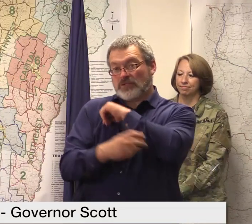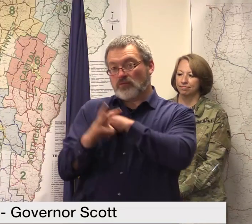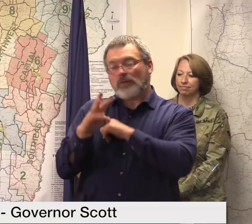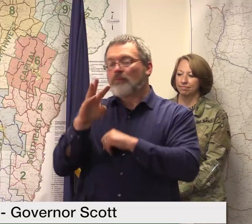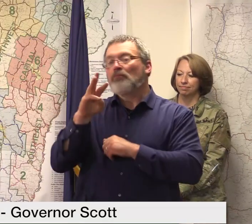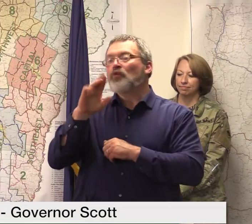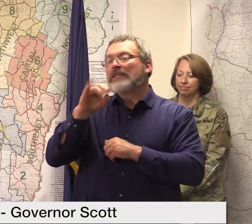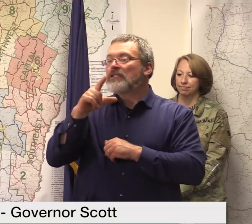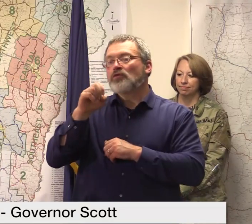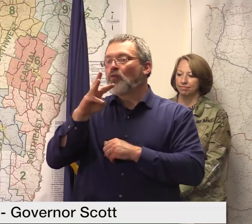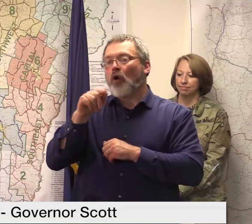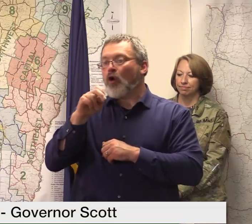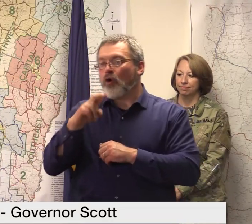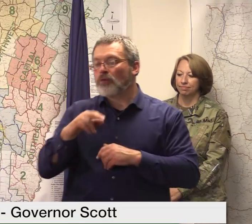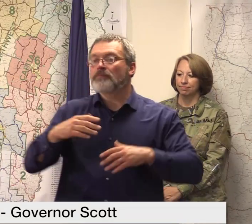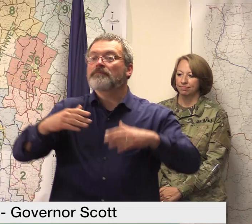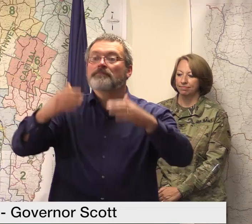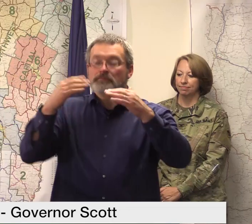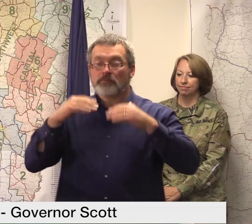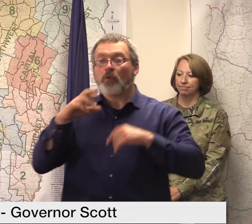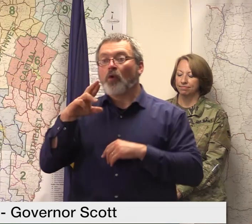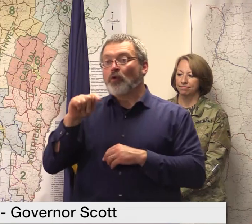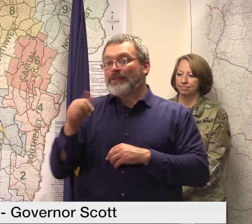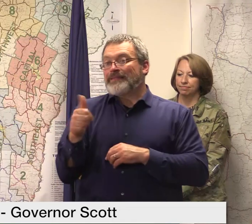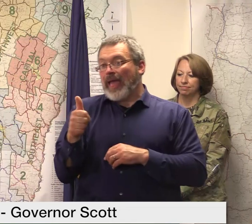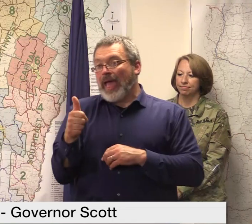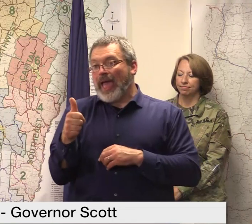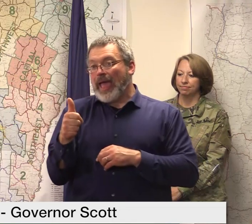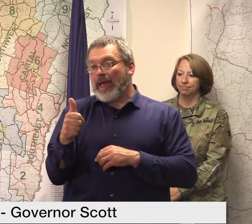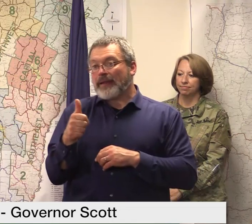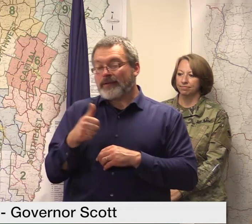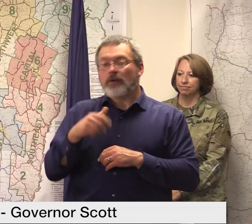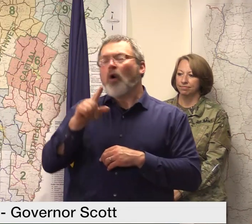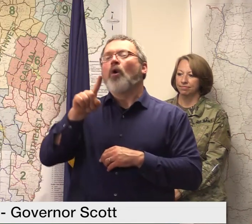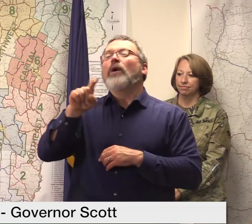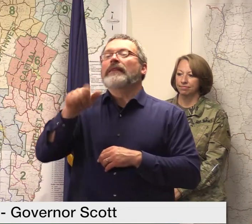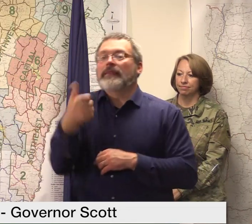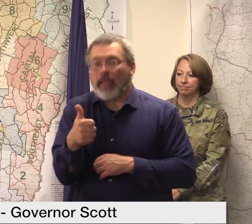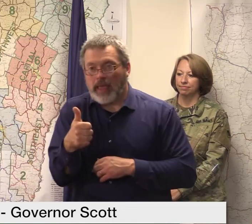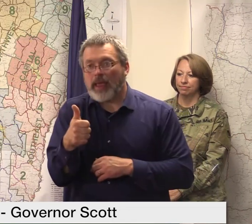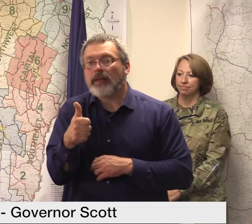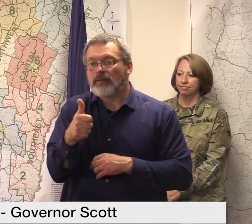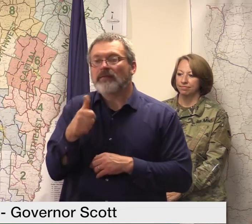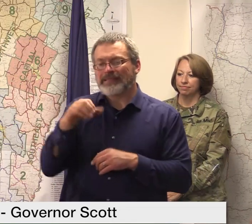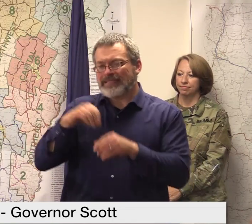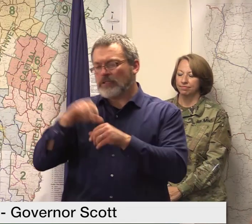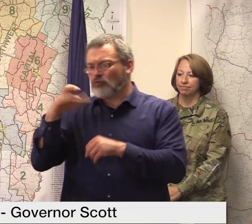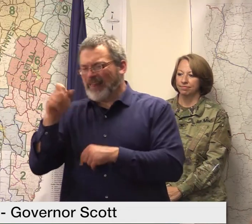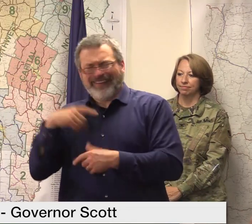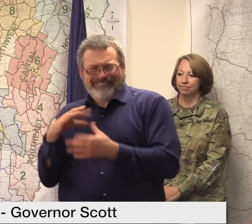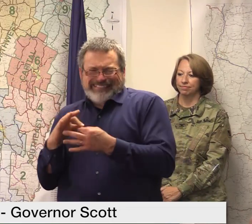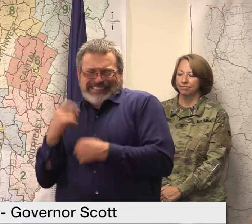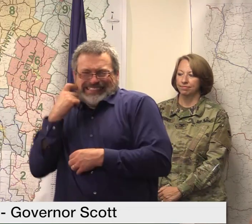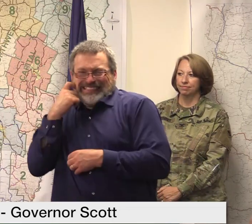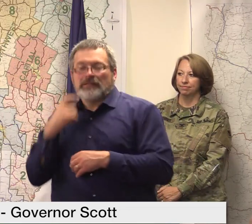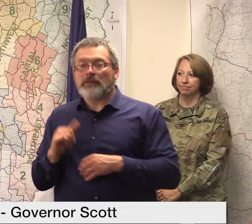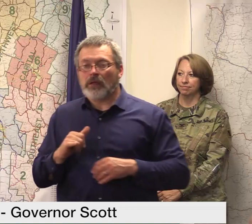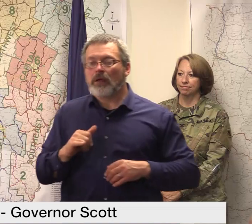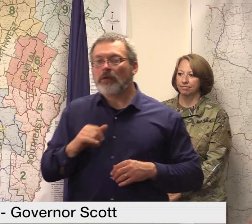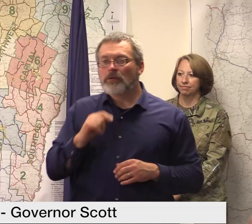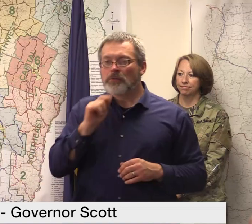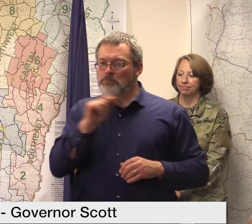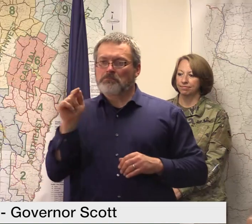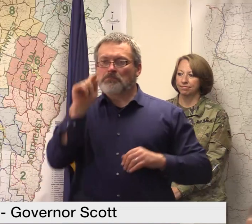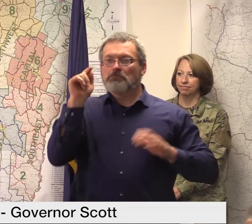in hardwick and vermont 110 in chelsea we did succeed in opening two roads in the last